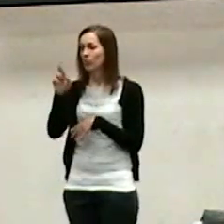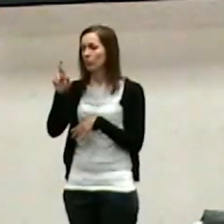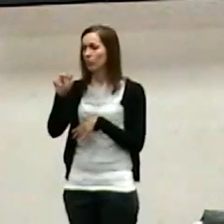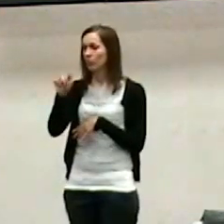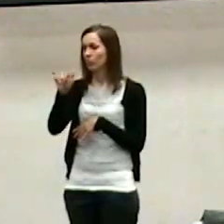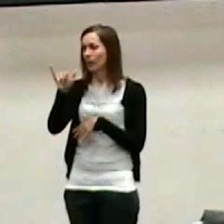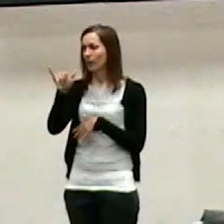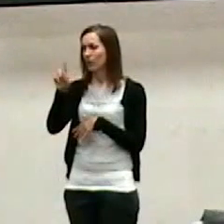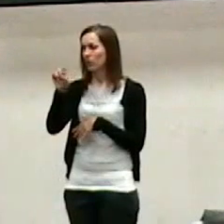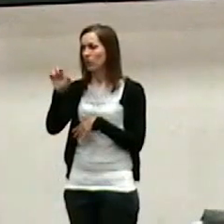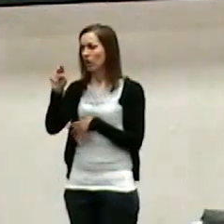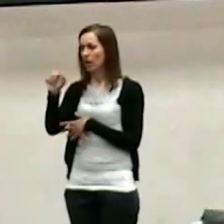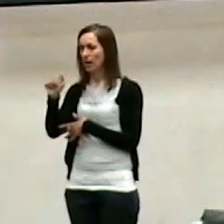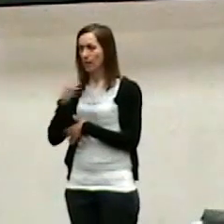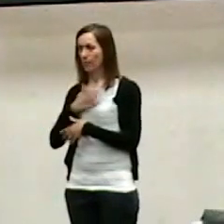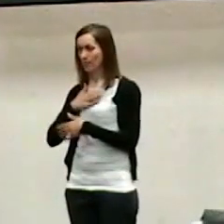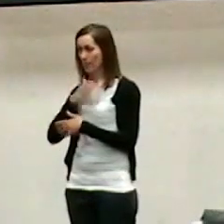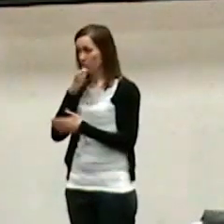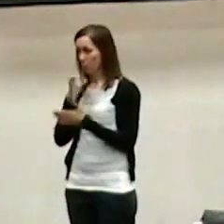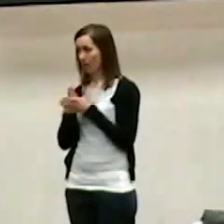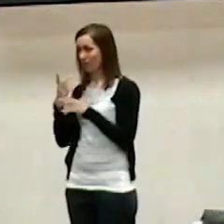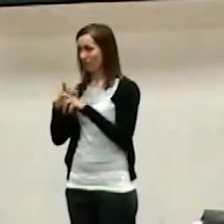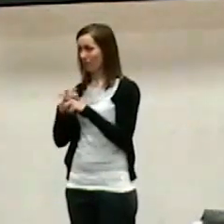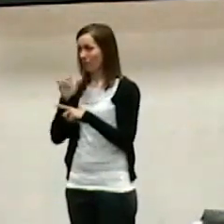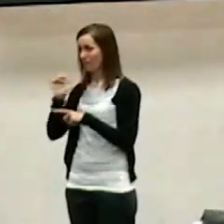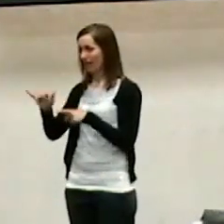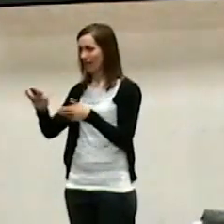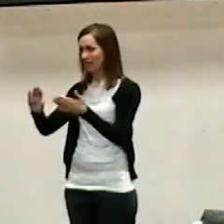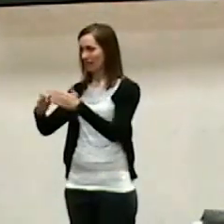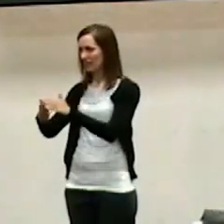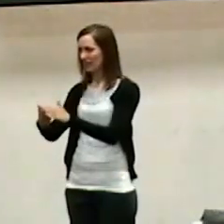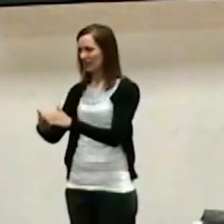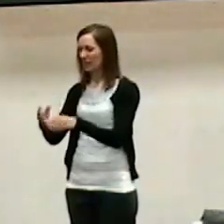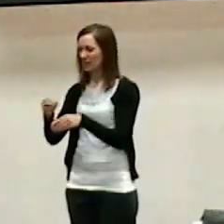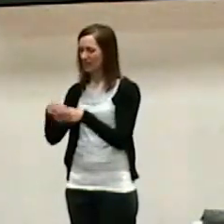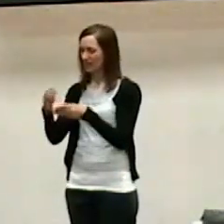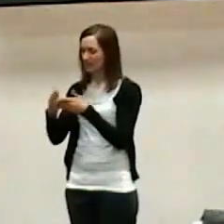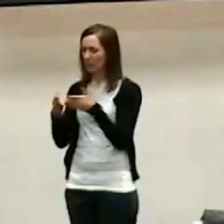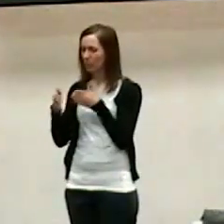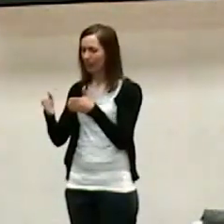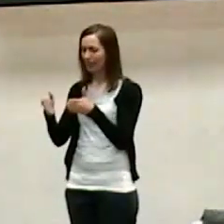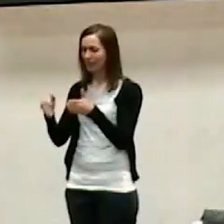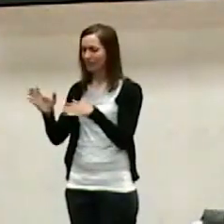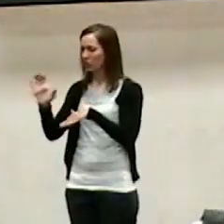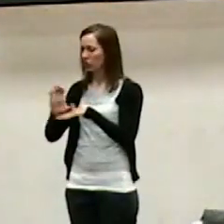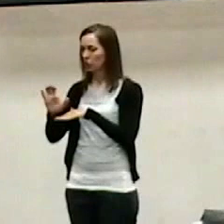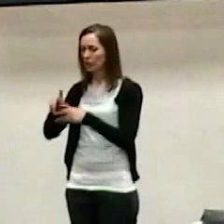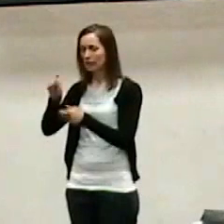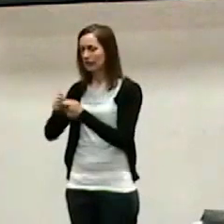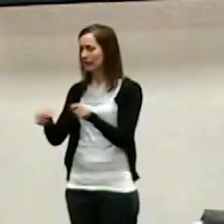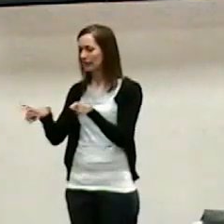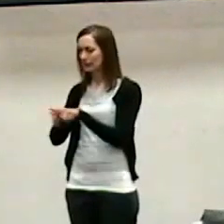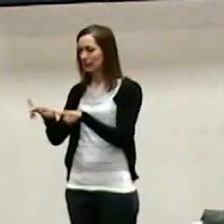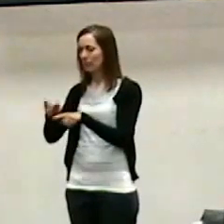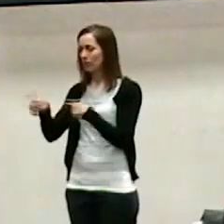Our church, in some ways, is exactly the same as it was when we moved there. And in some ways, it's completely radically different.